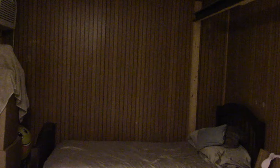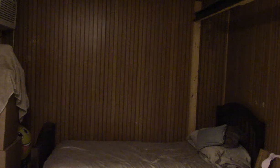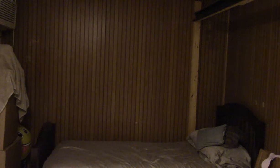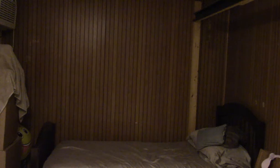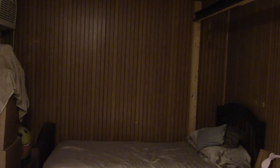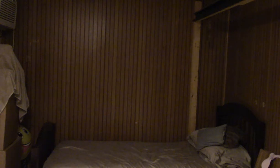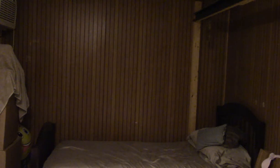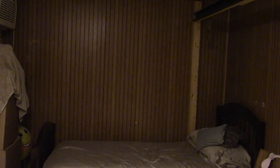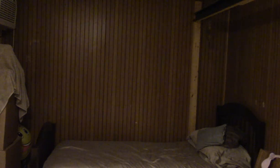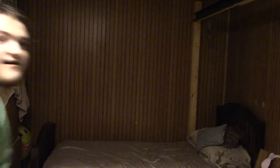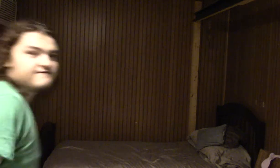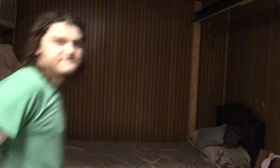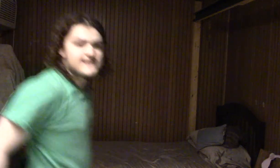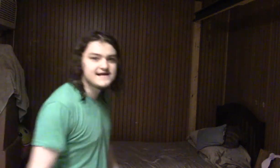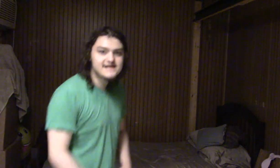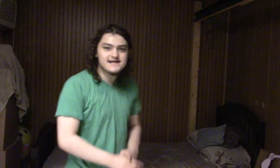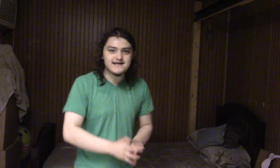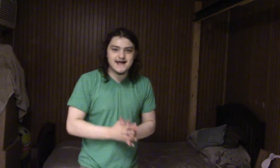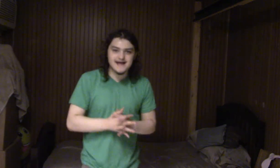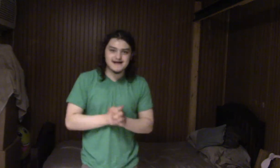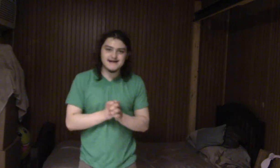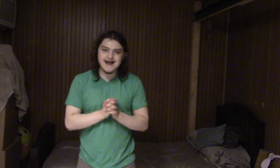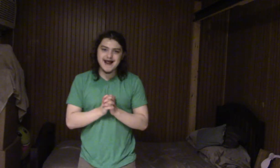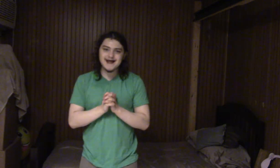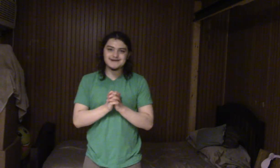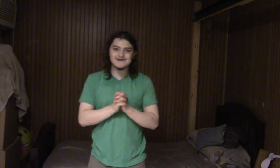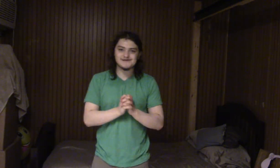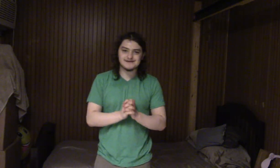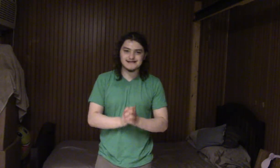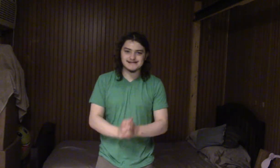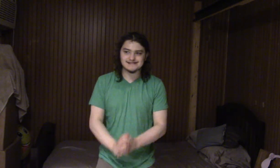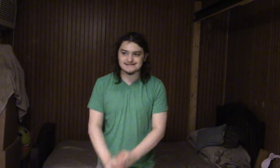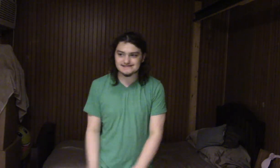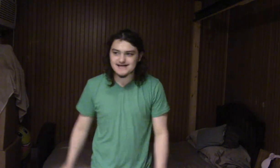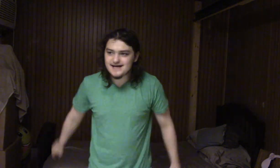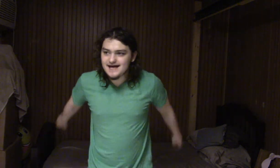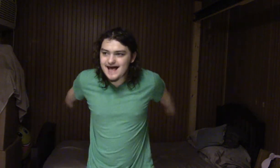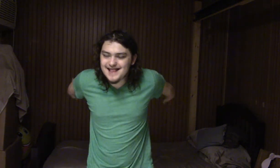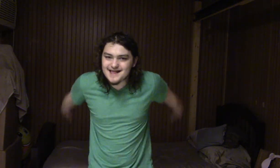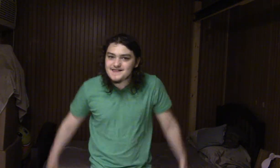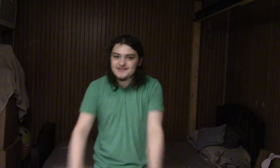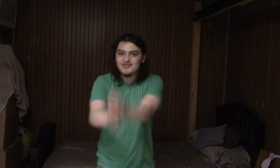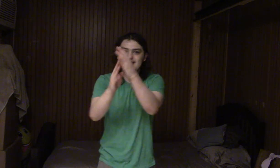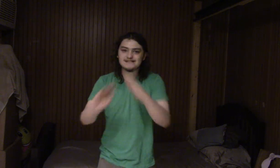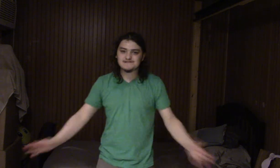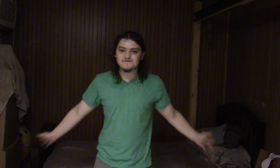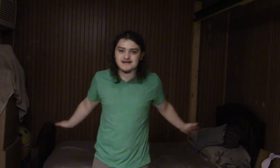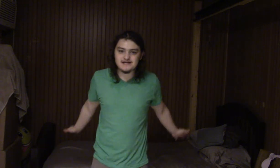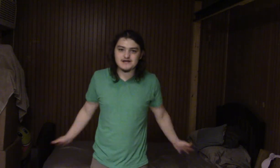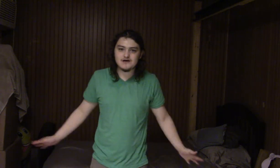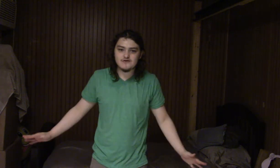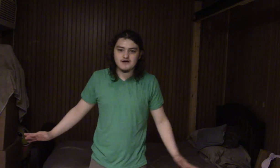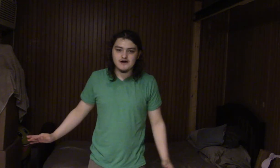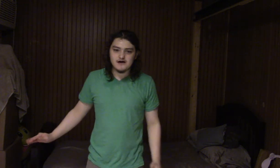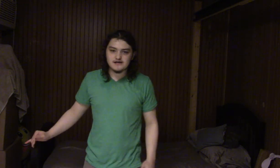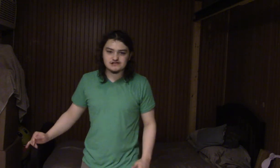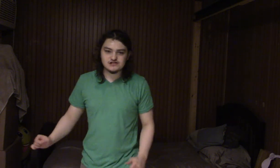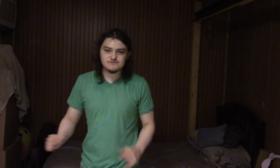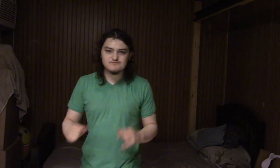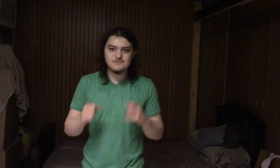This is the Vegan Anarchist, and in this video, it's just me,